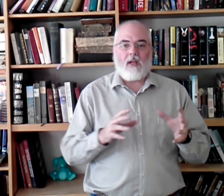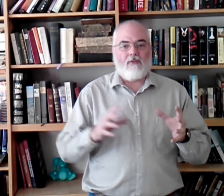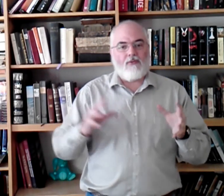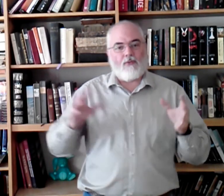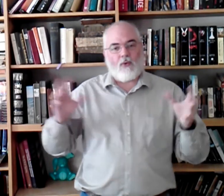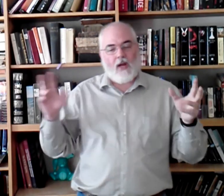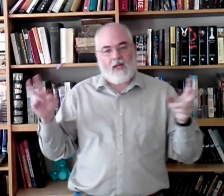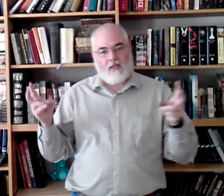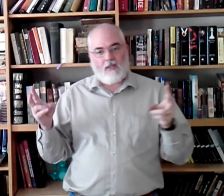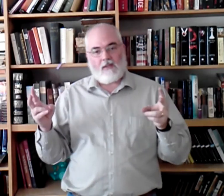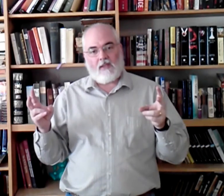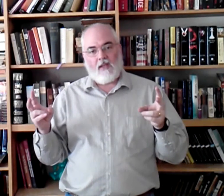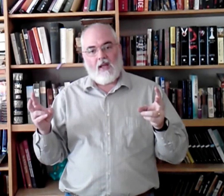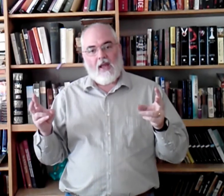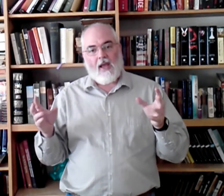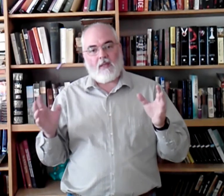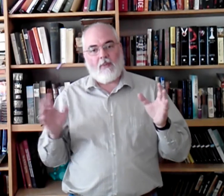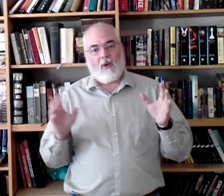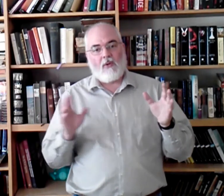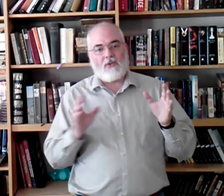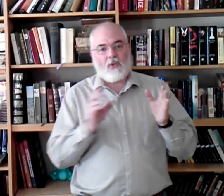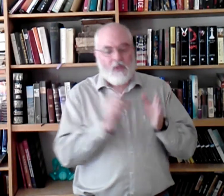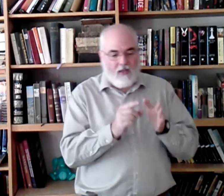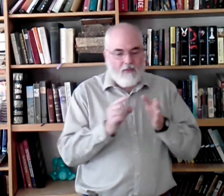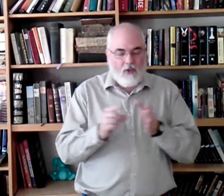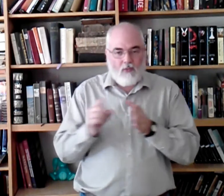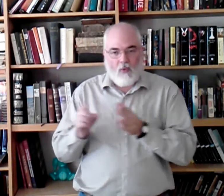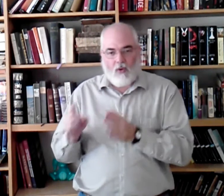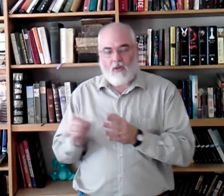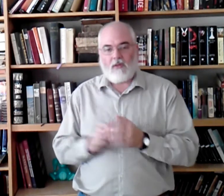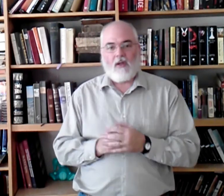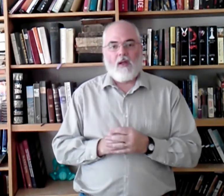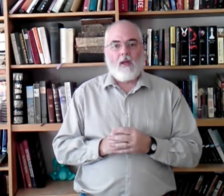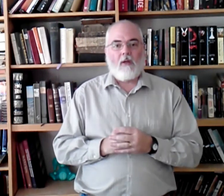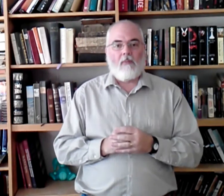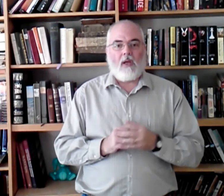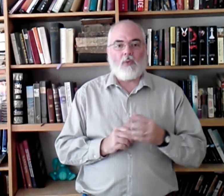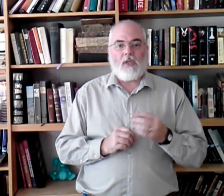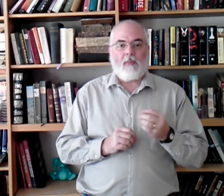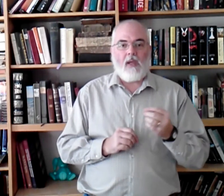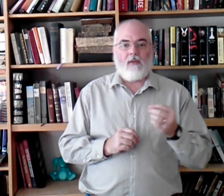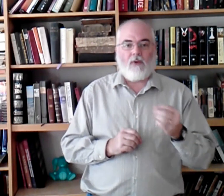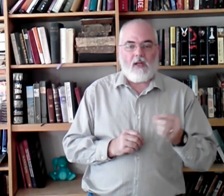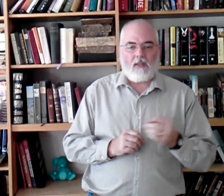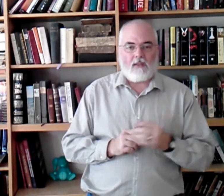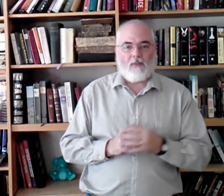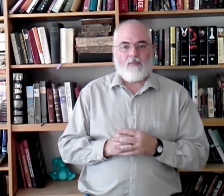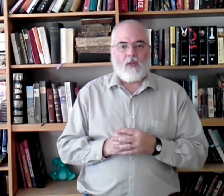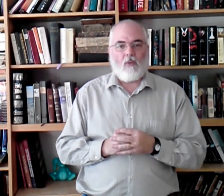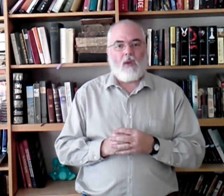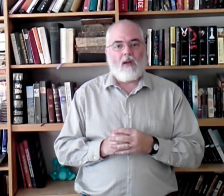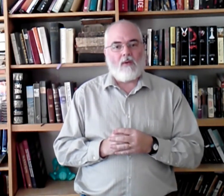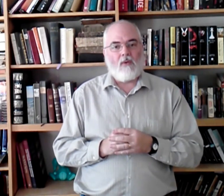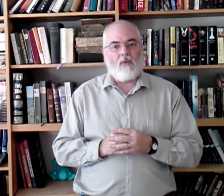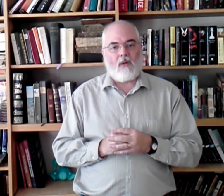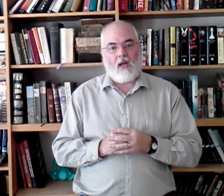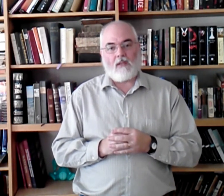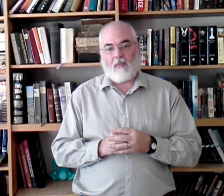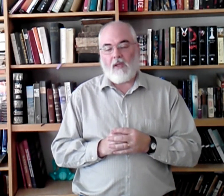in phrases as opposed to individual words, because we speak in phrases, we do not speak